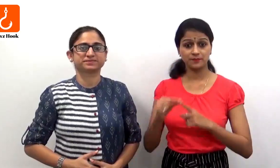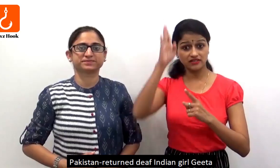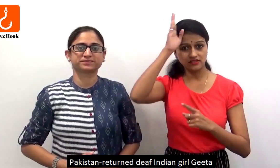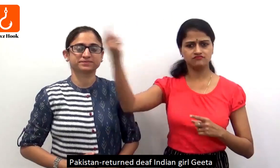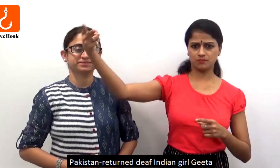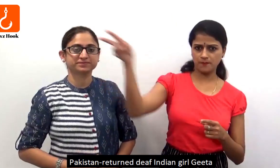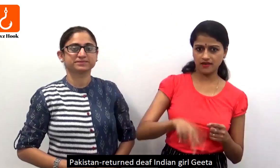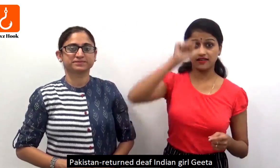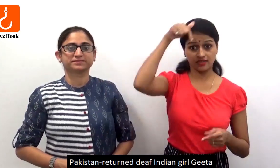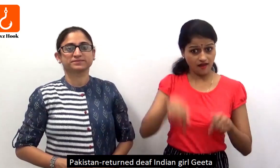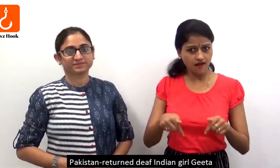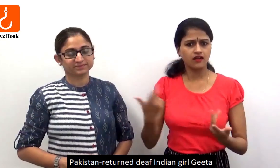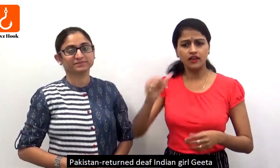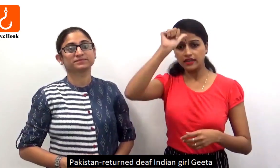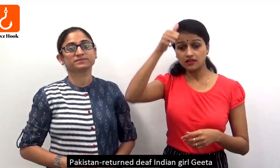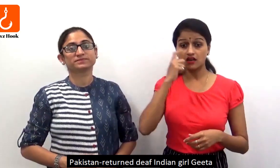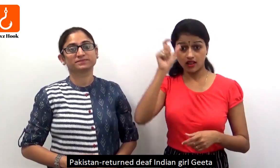Pakistan Returned Deaf Indian Girl Geetha